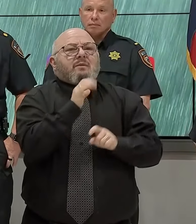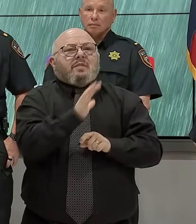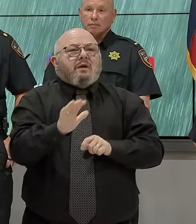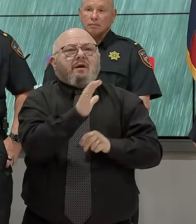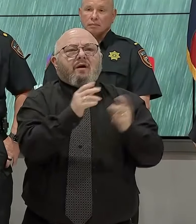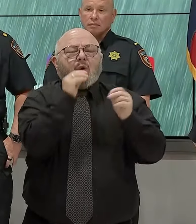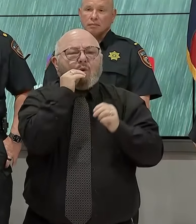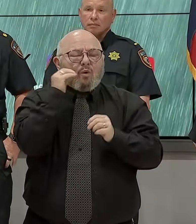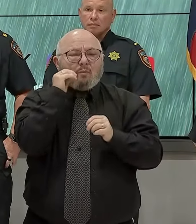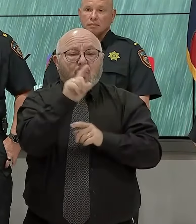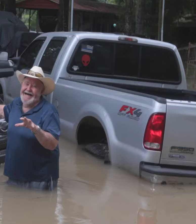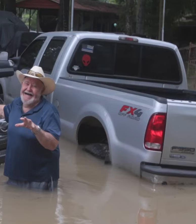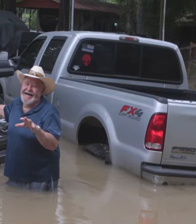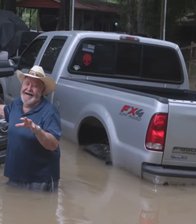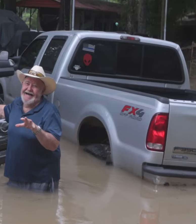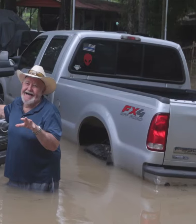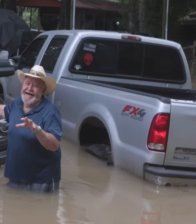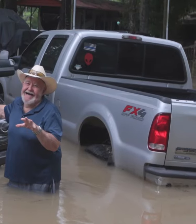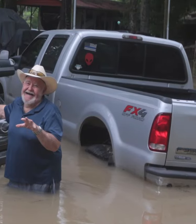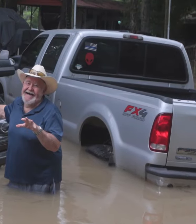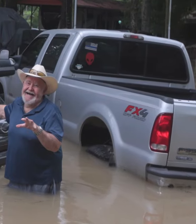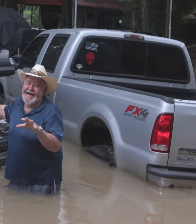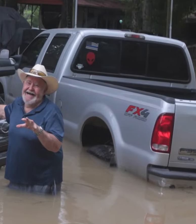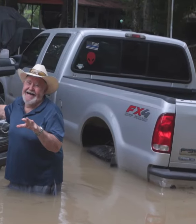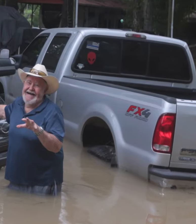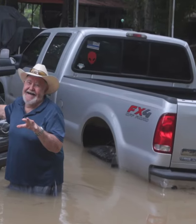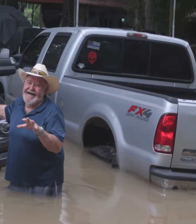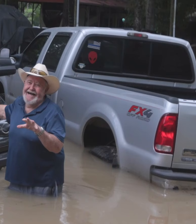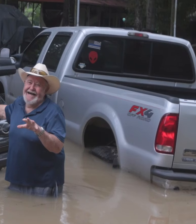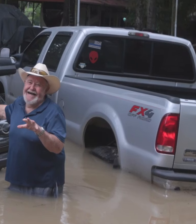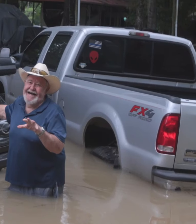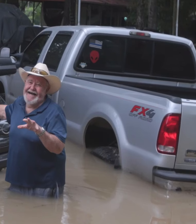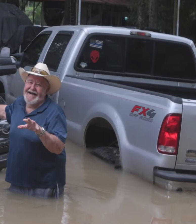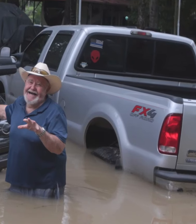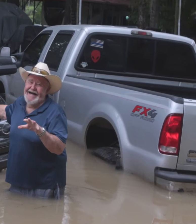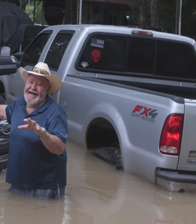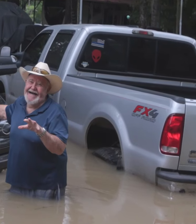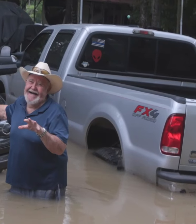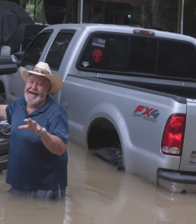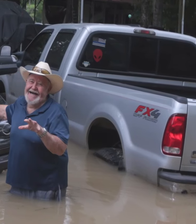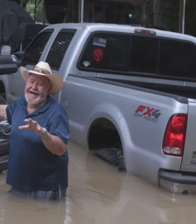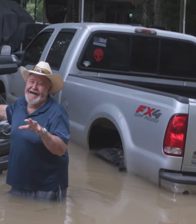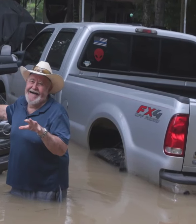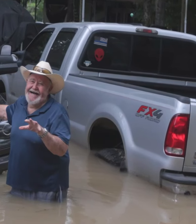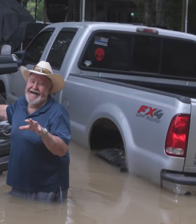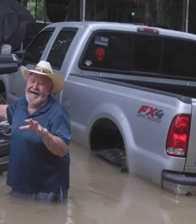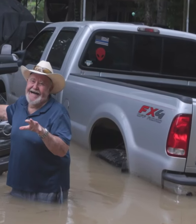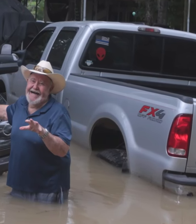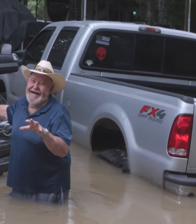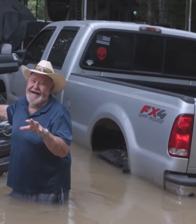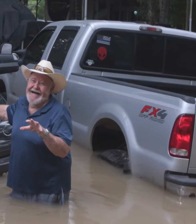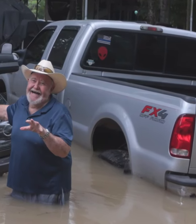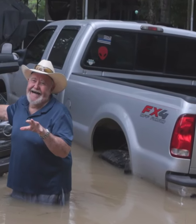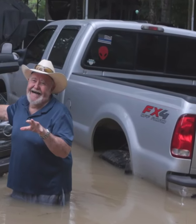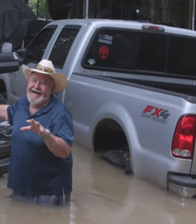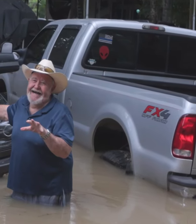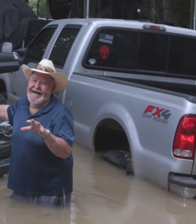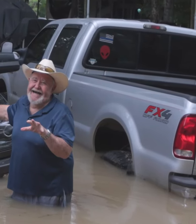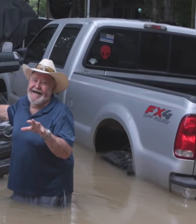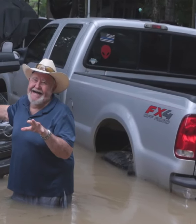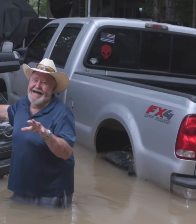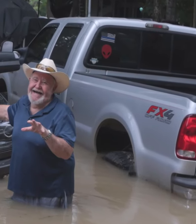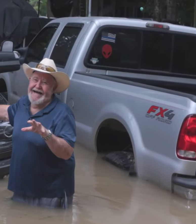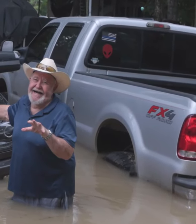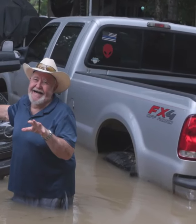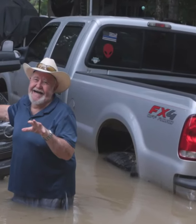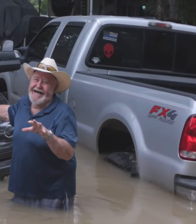186 pets. The rescues have really slowed. I don't think there really have been any since this morning.